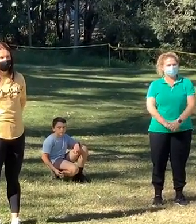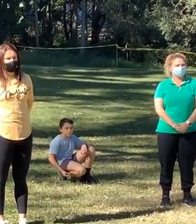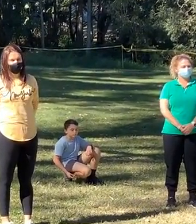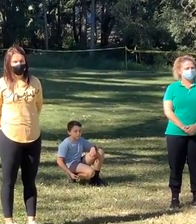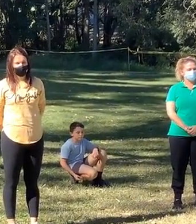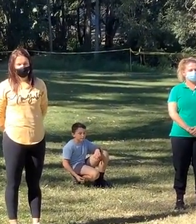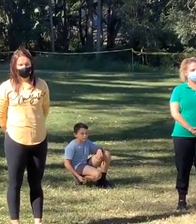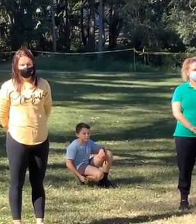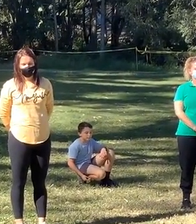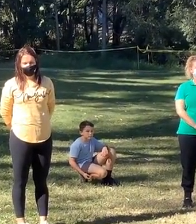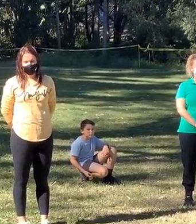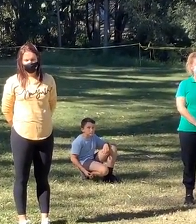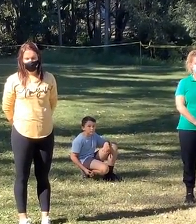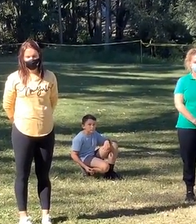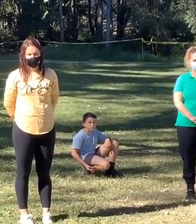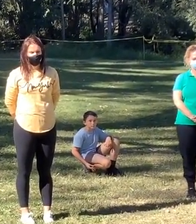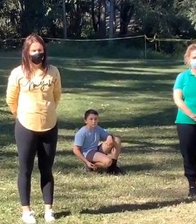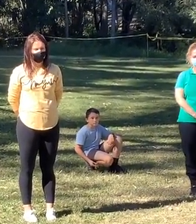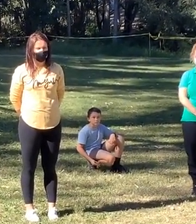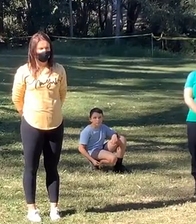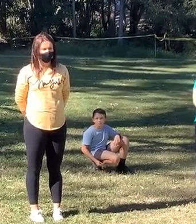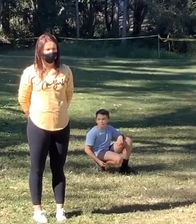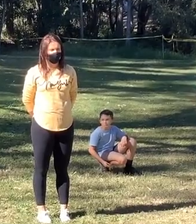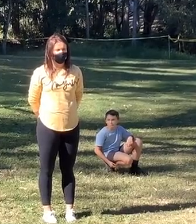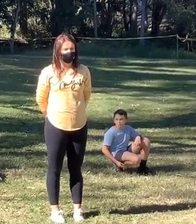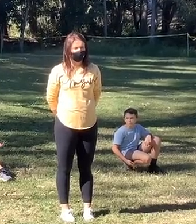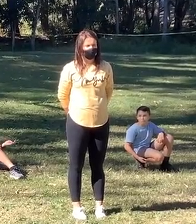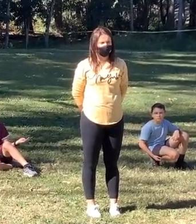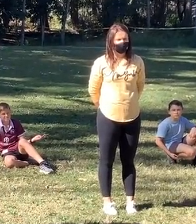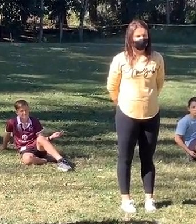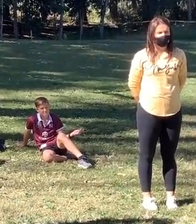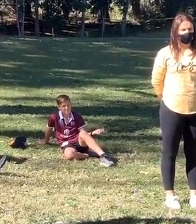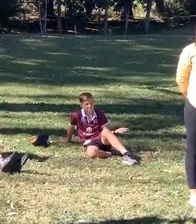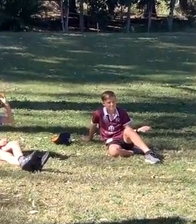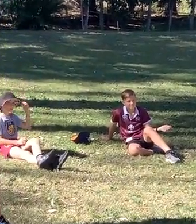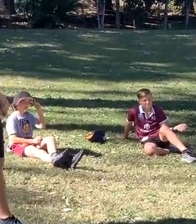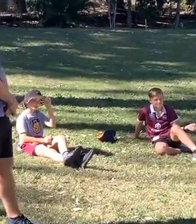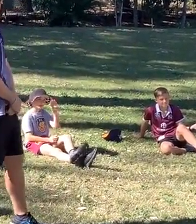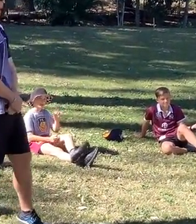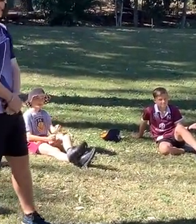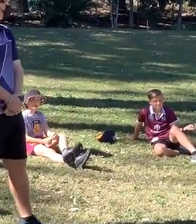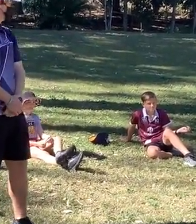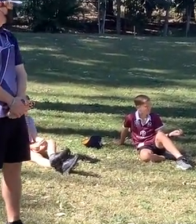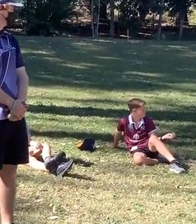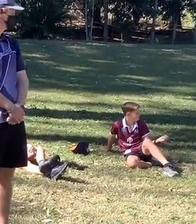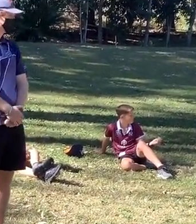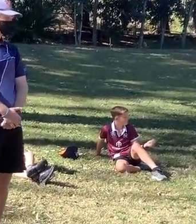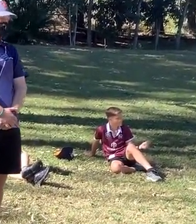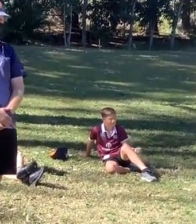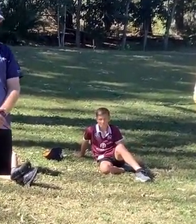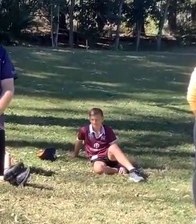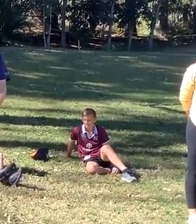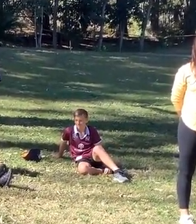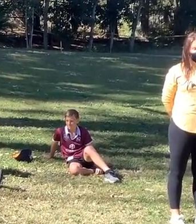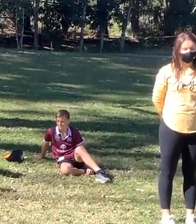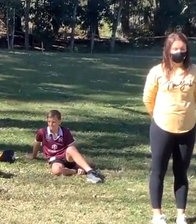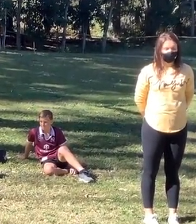They are joined in the back by some of our Year 6 students, all nicely socially distanced,